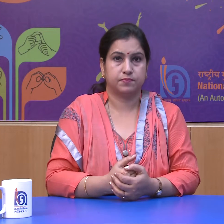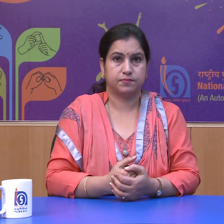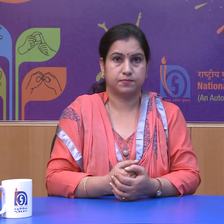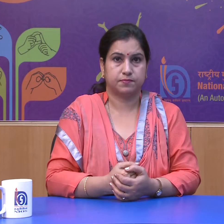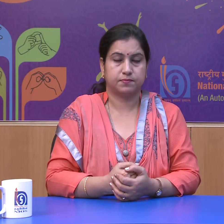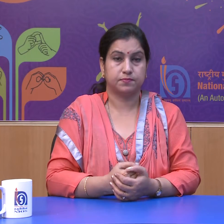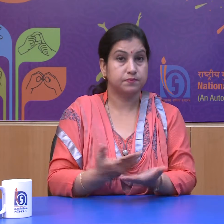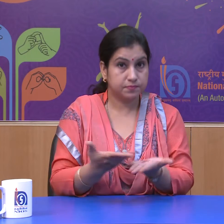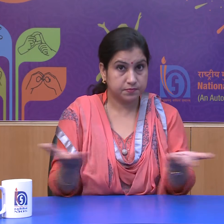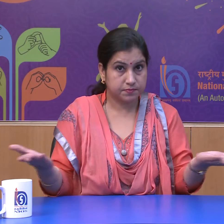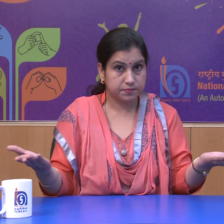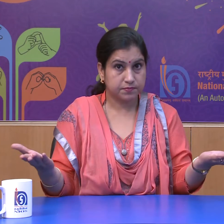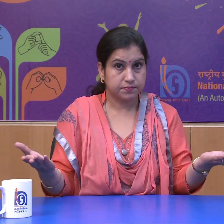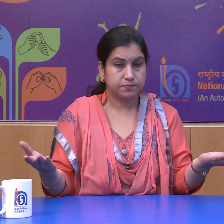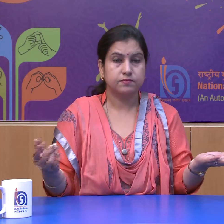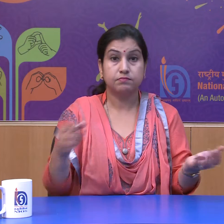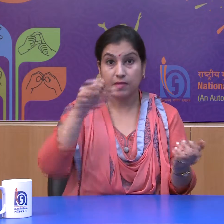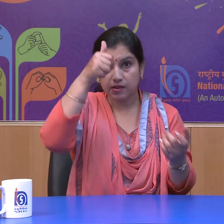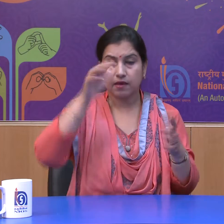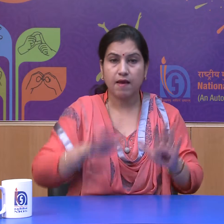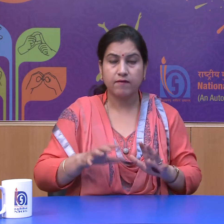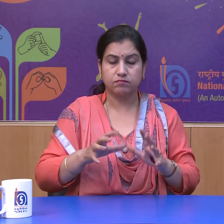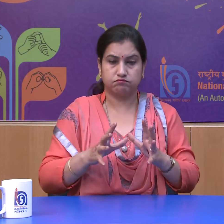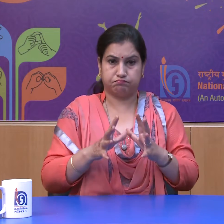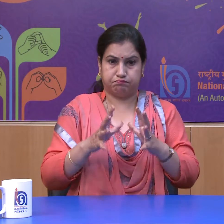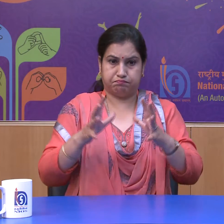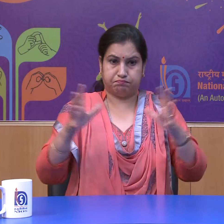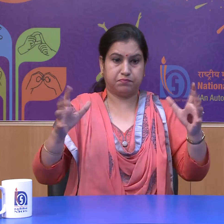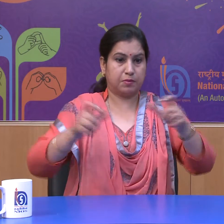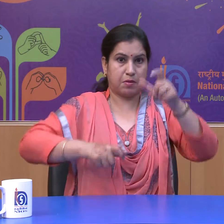Learners, India is the largest democracy in the world.